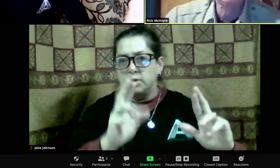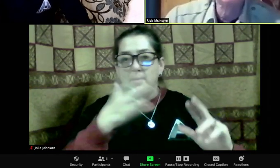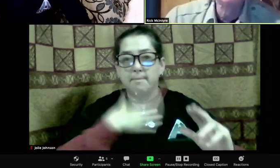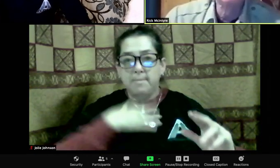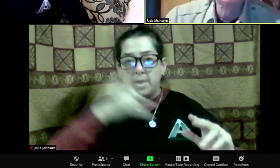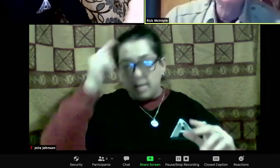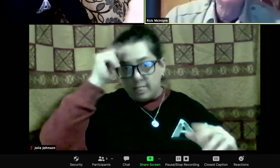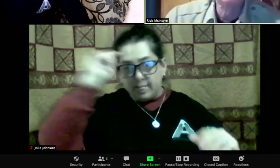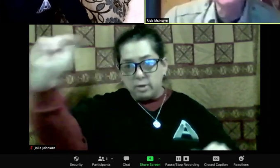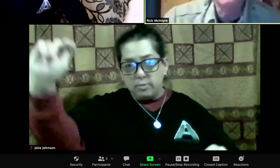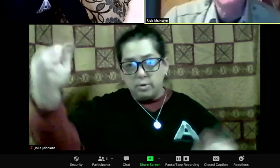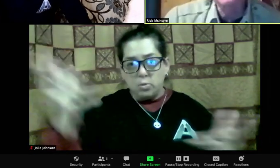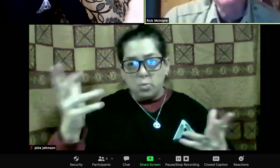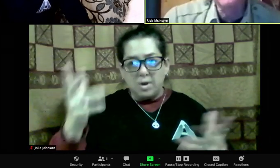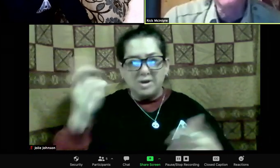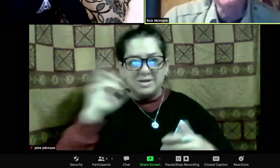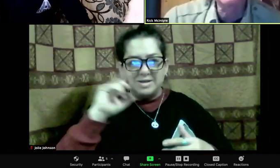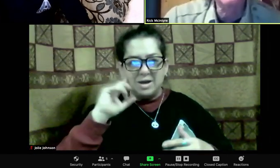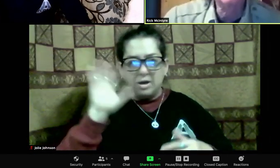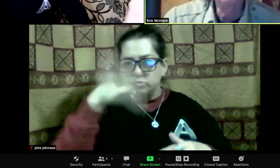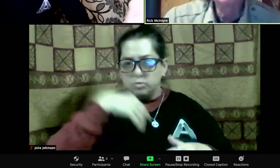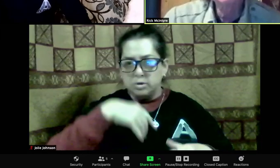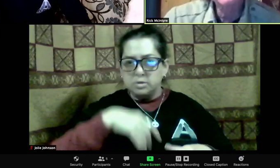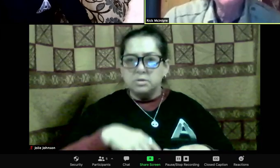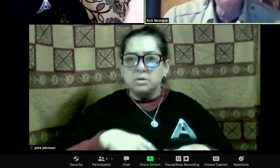be dominated by the females.